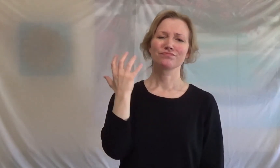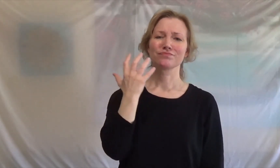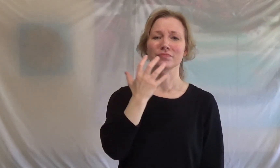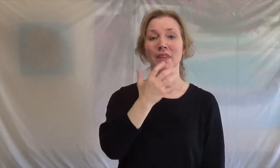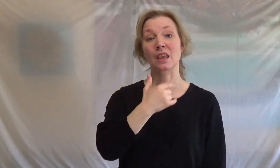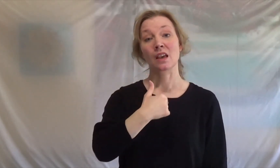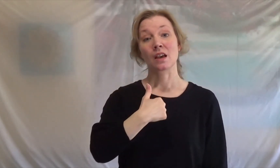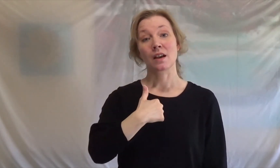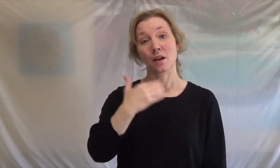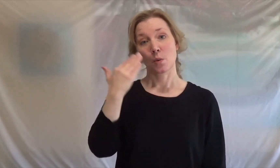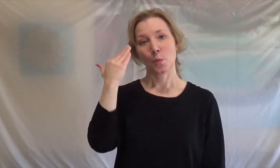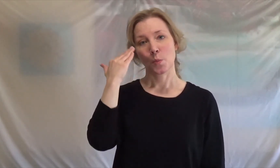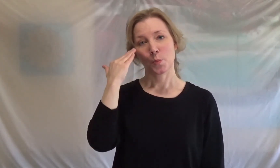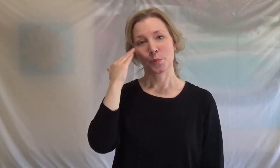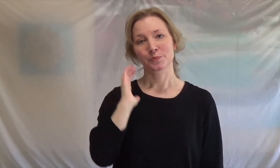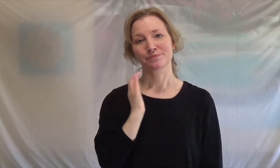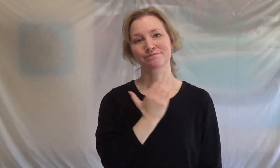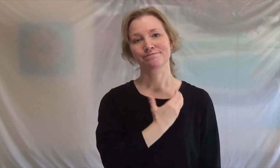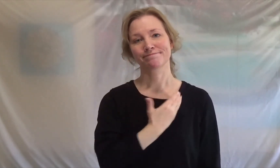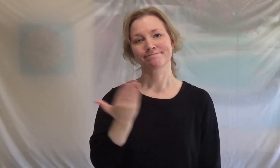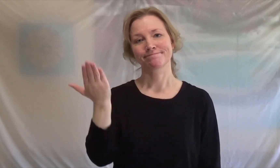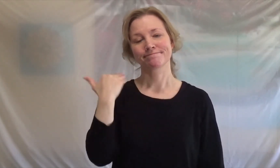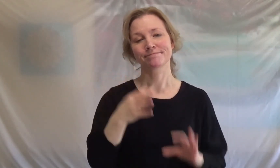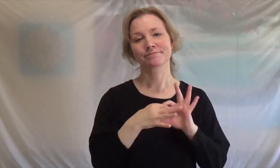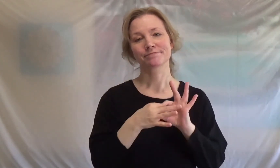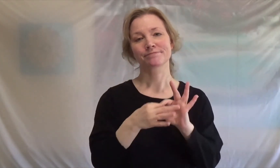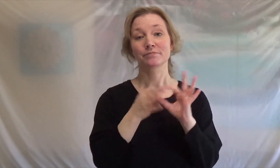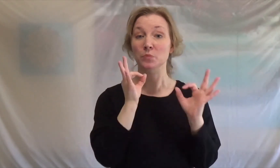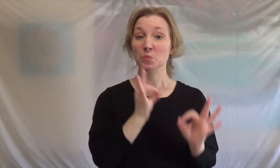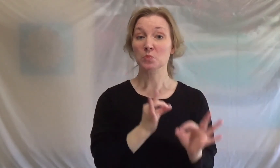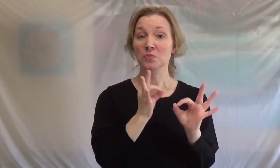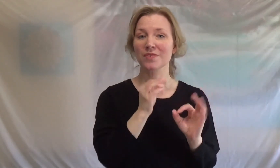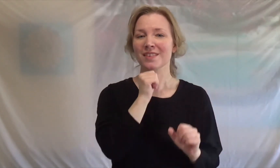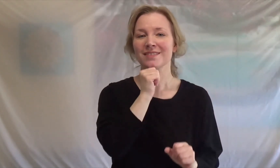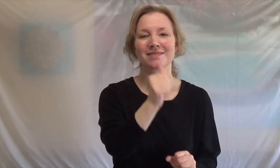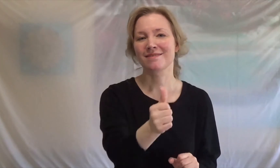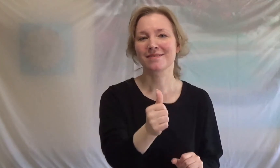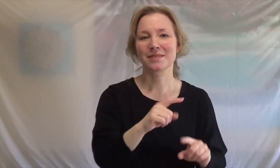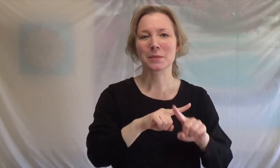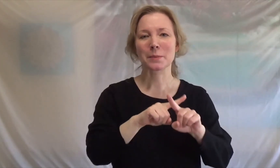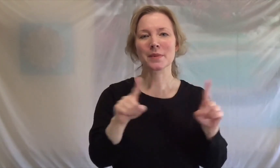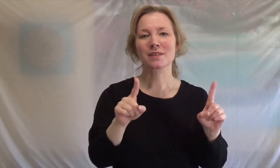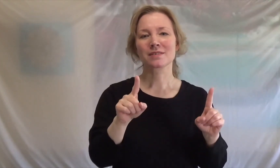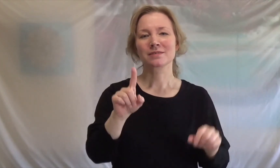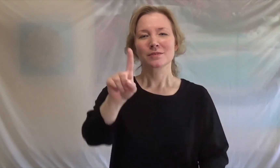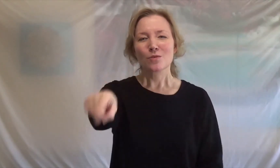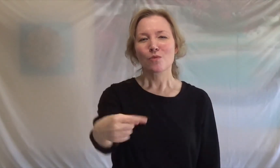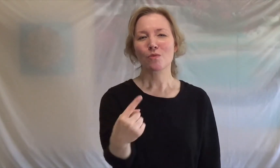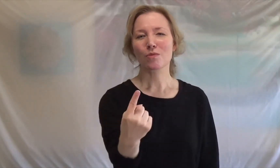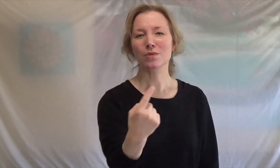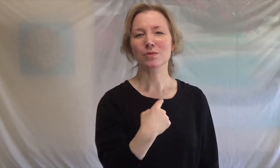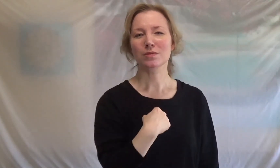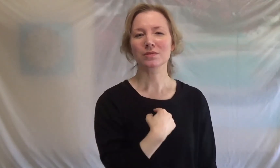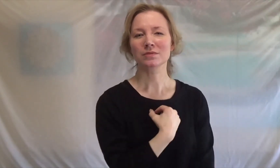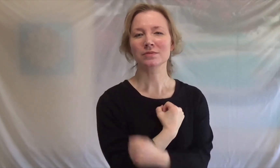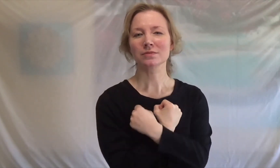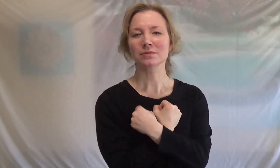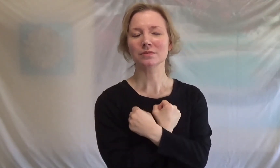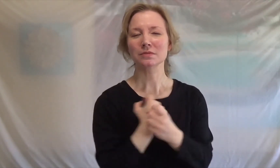I know we weren't perfect, but I've never felt this way for no